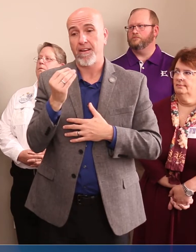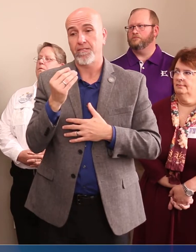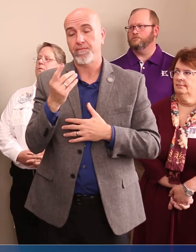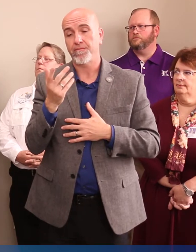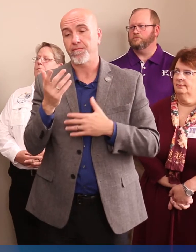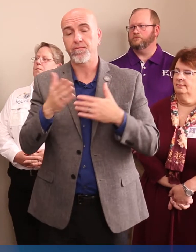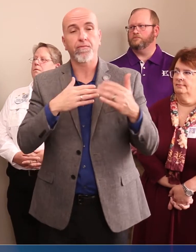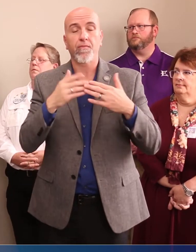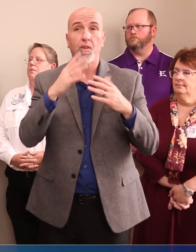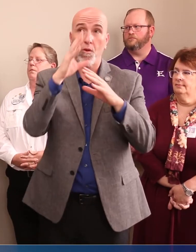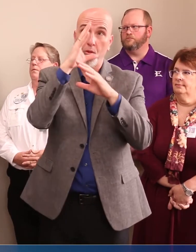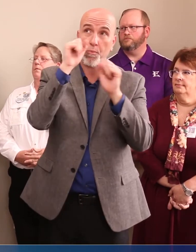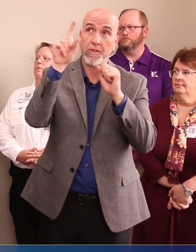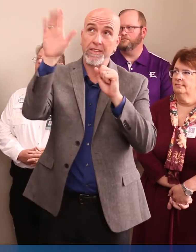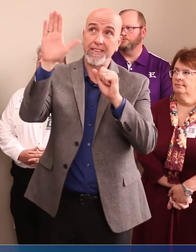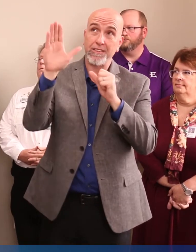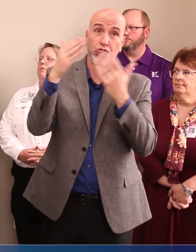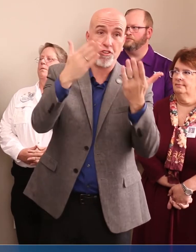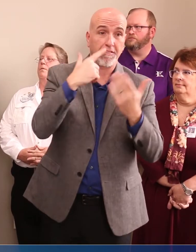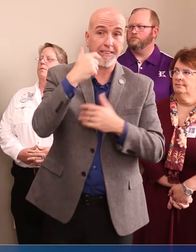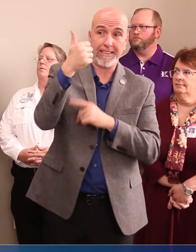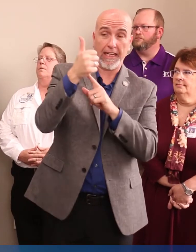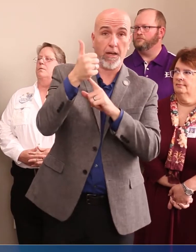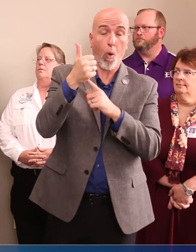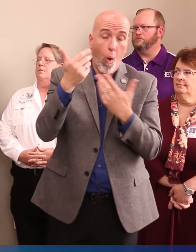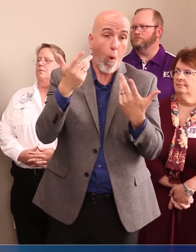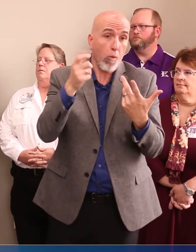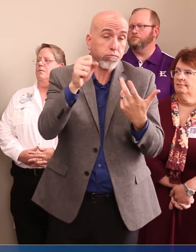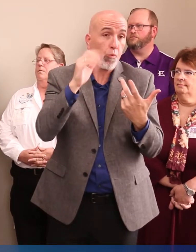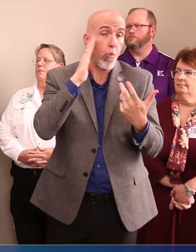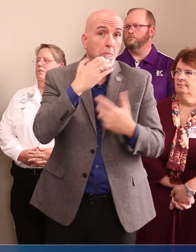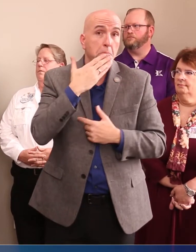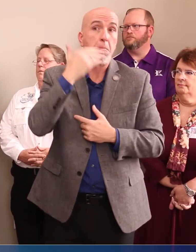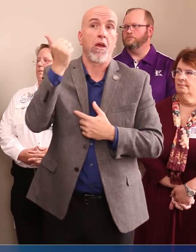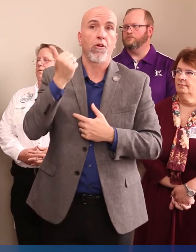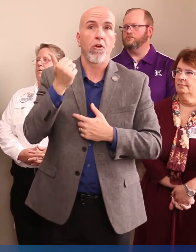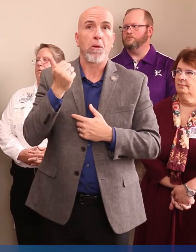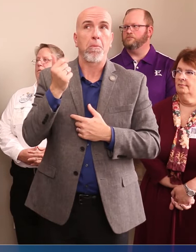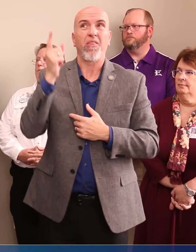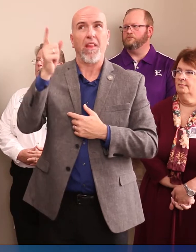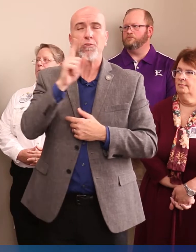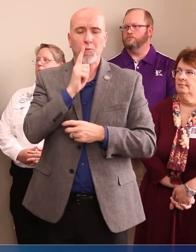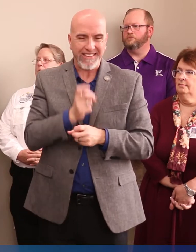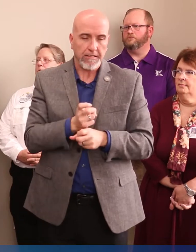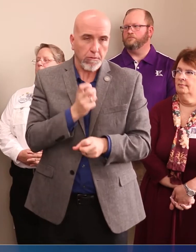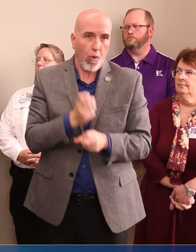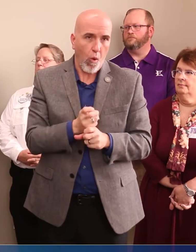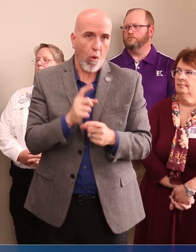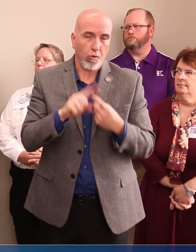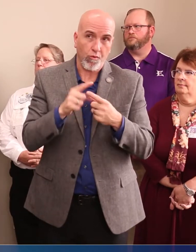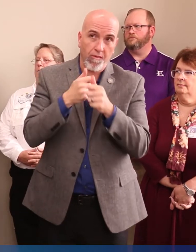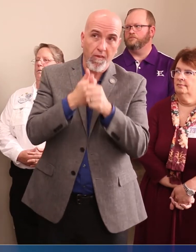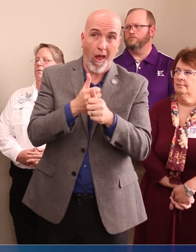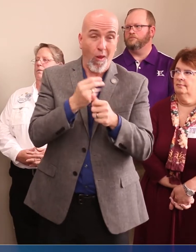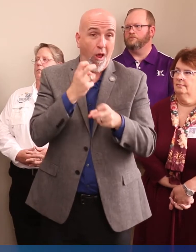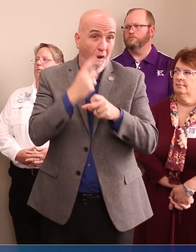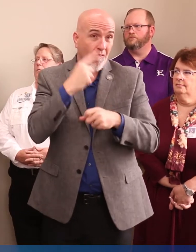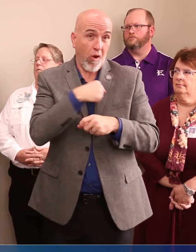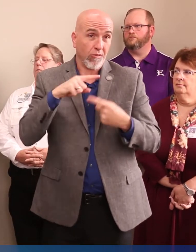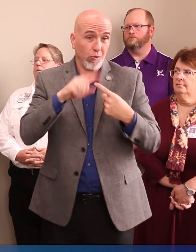although the President's suggestion of 10 would certainly be better, that's going to be pretty hard to do and pretty hard to enforce.